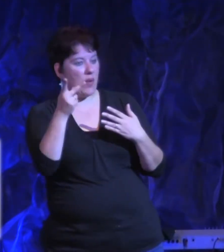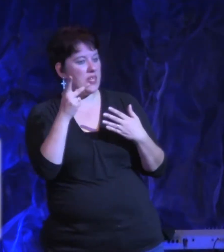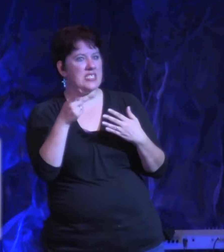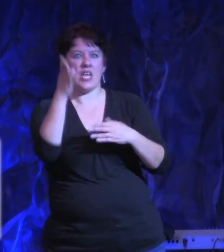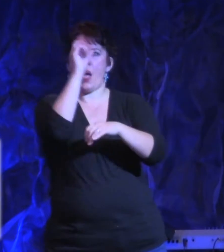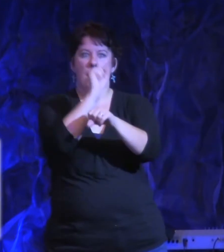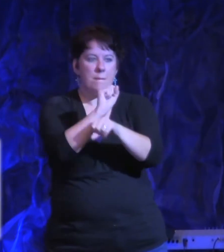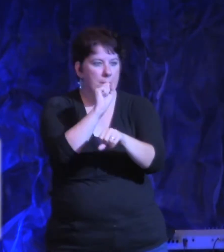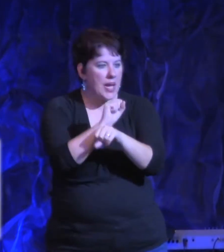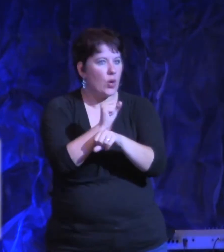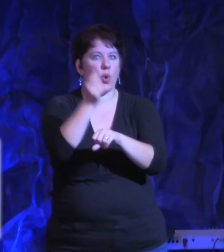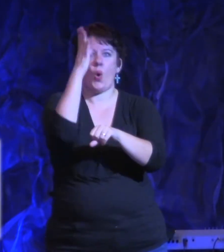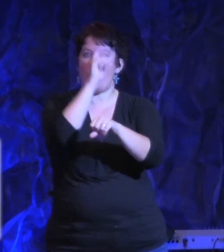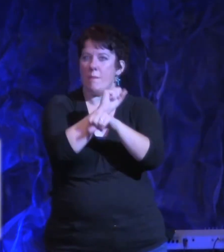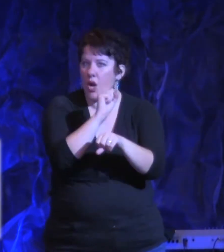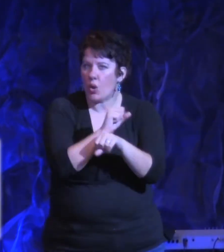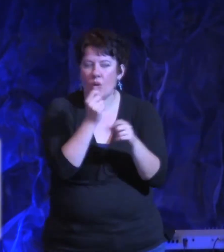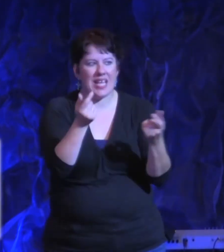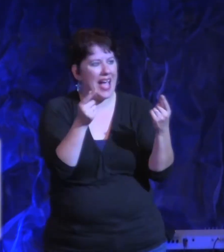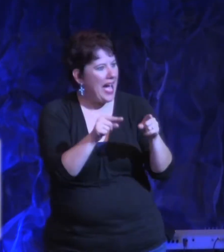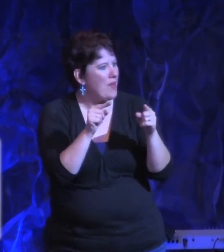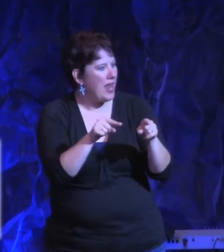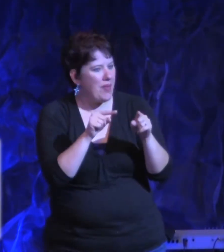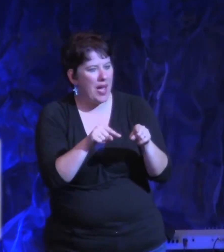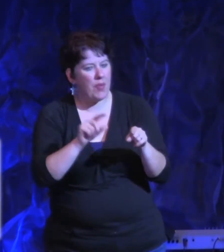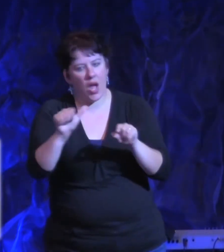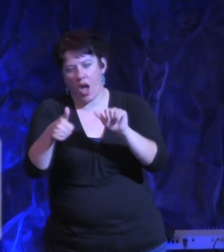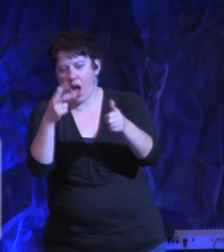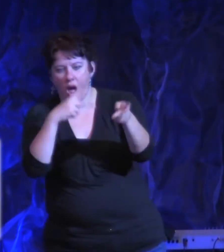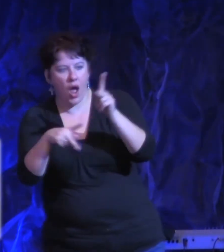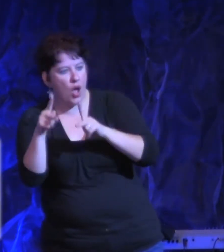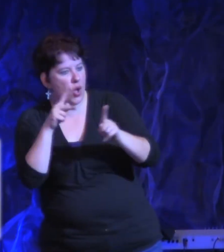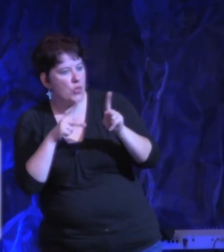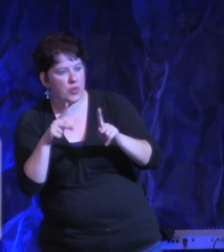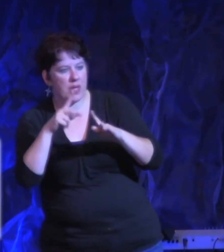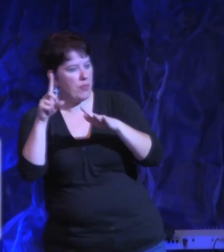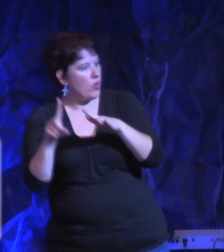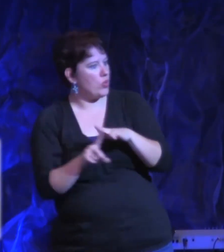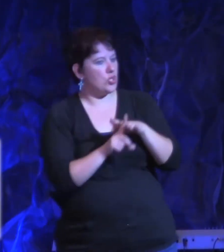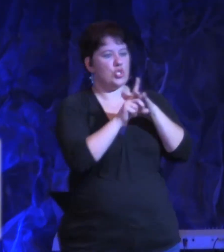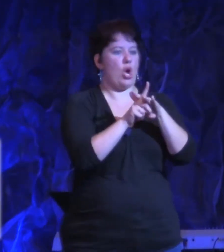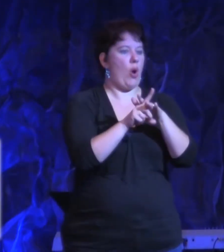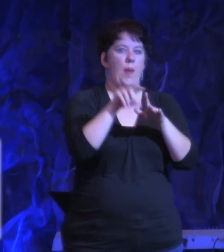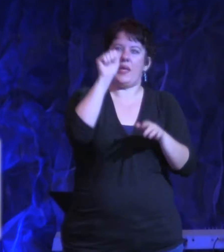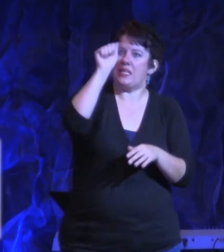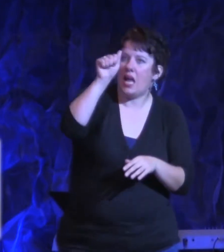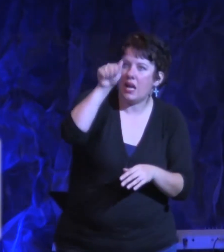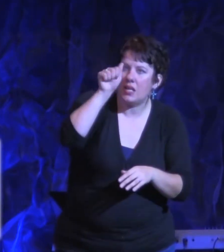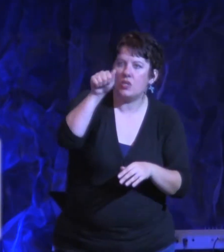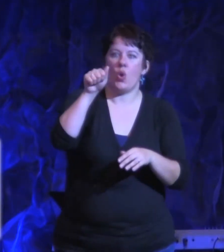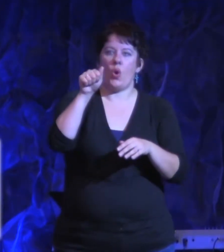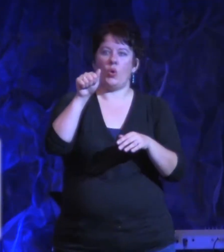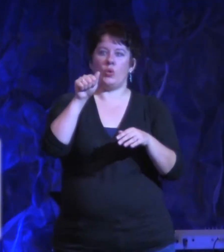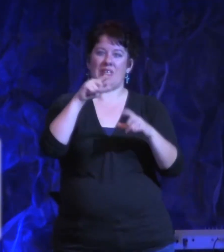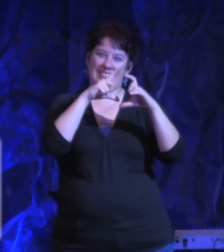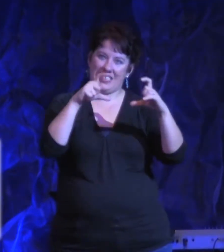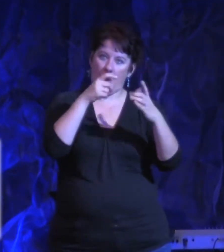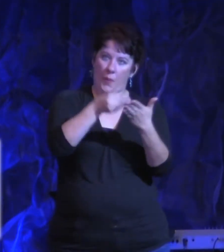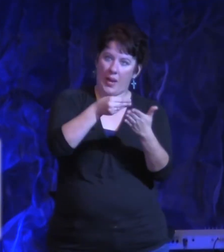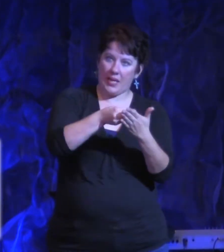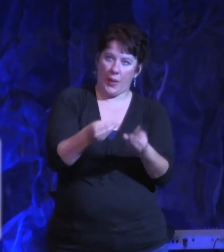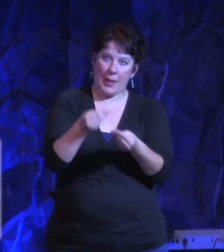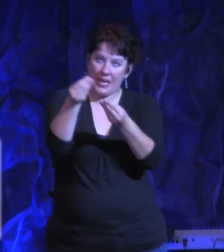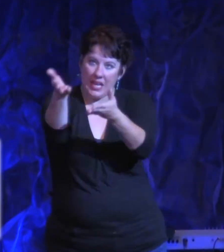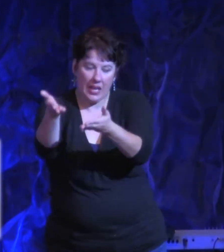doorstep, knock on the door, and hand them an envelope with money, and God just provided supernaturally. And George Mueller began